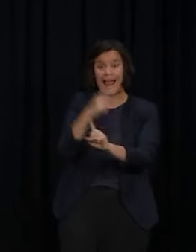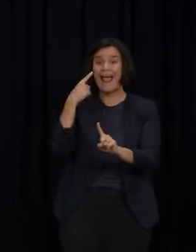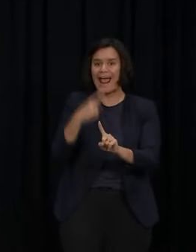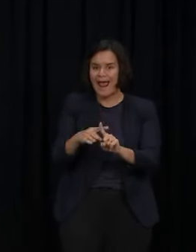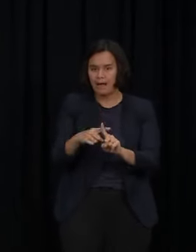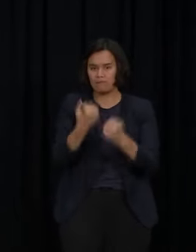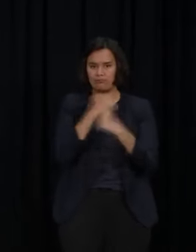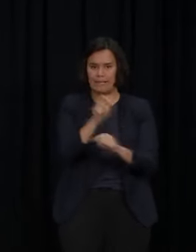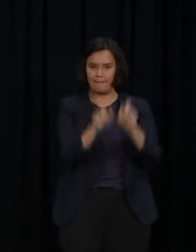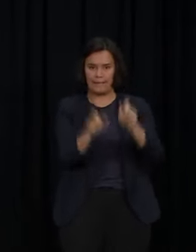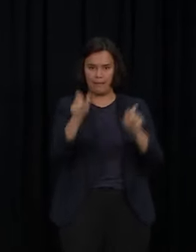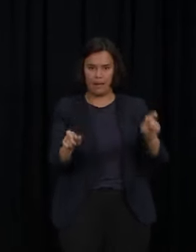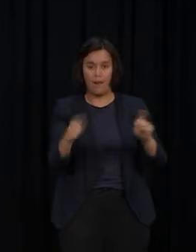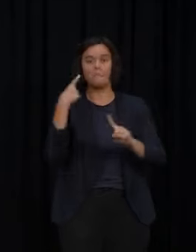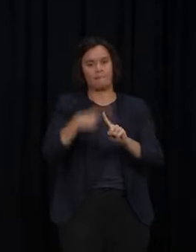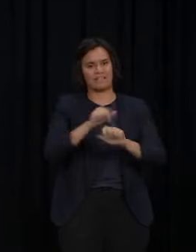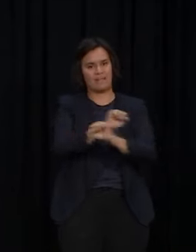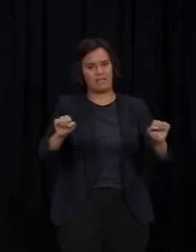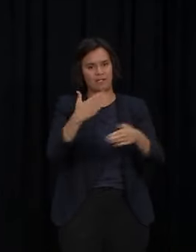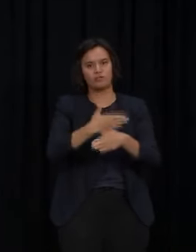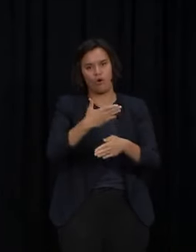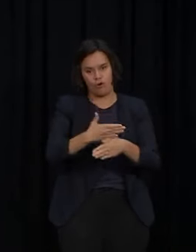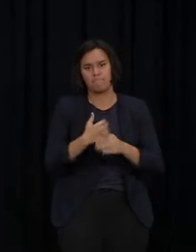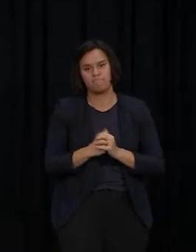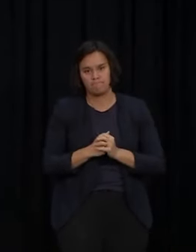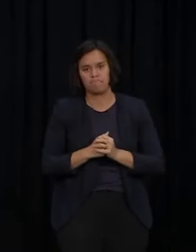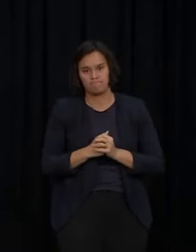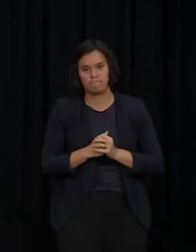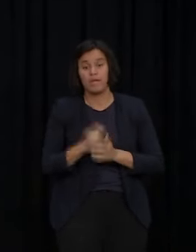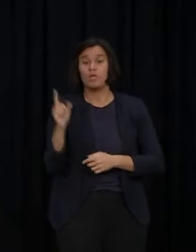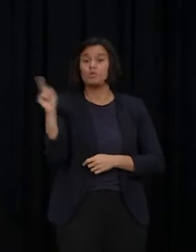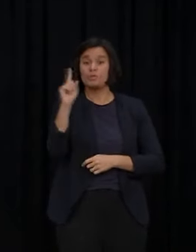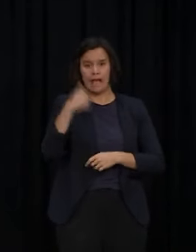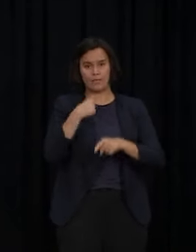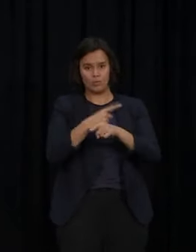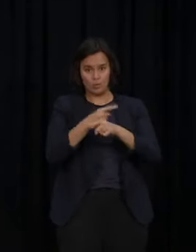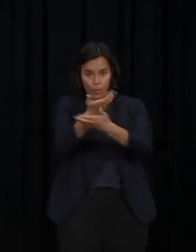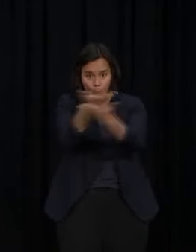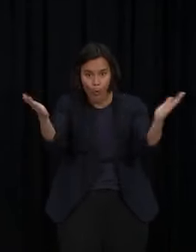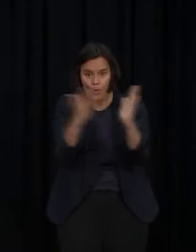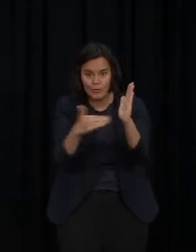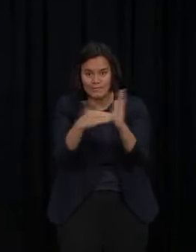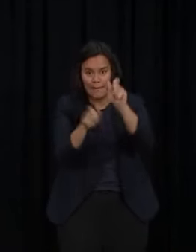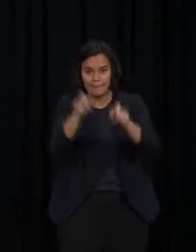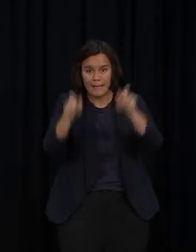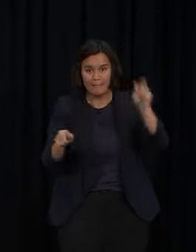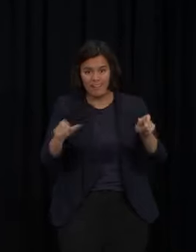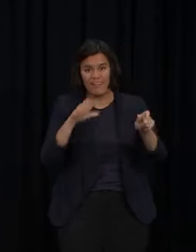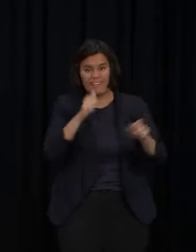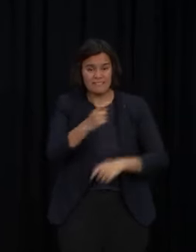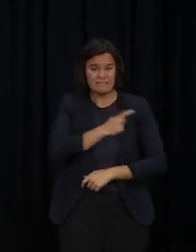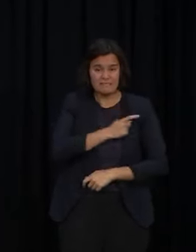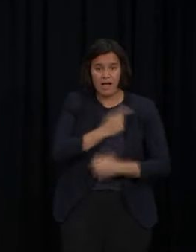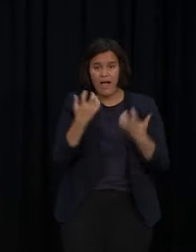livelihoods are protected. And while everything I have said today has been directed to every New Zealander who is anxious about the future,